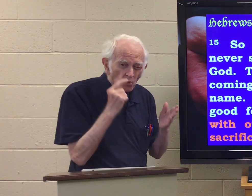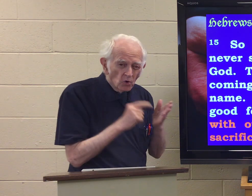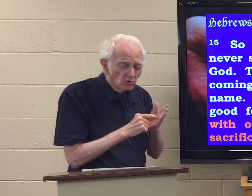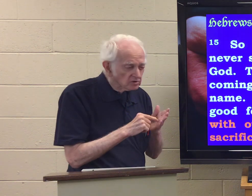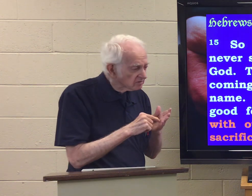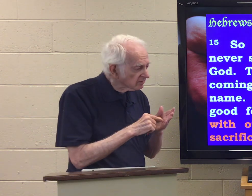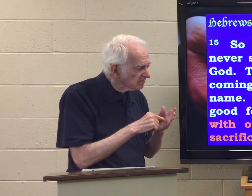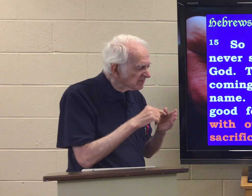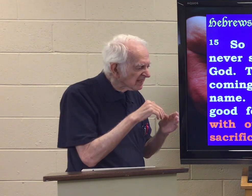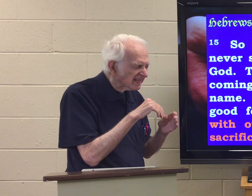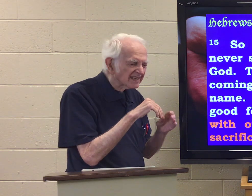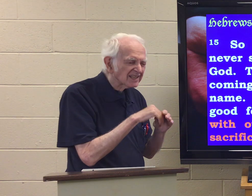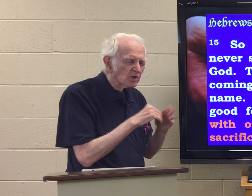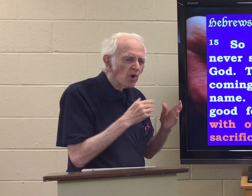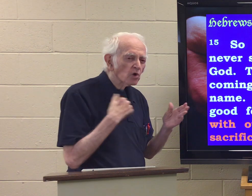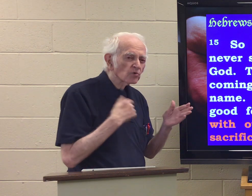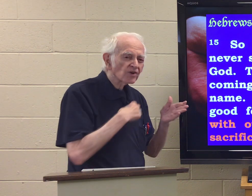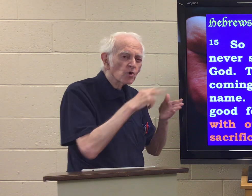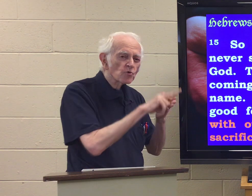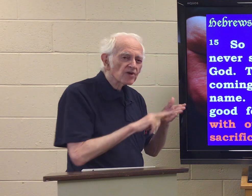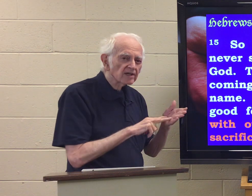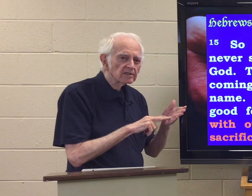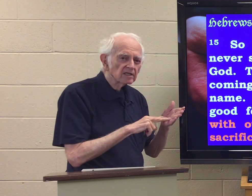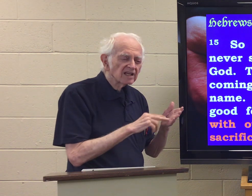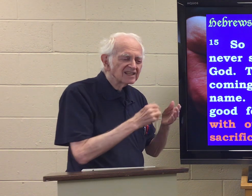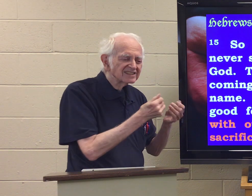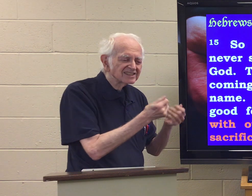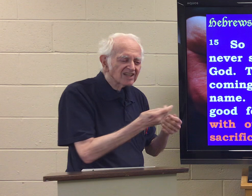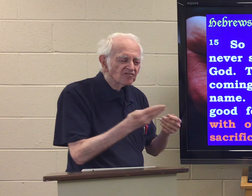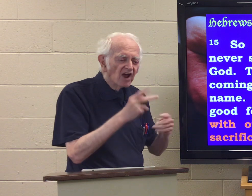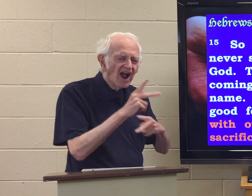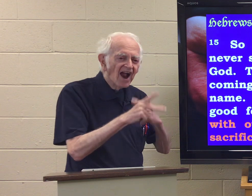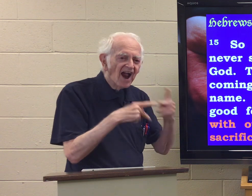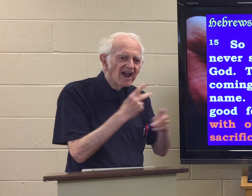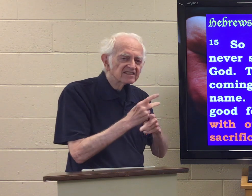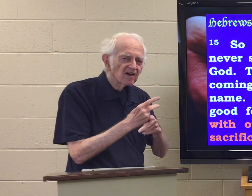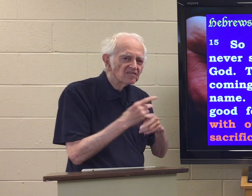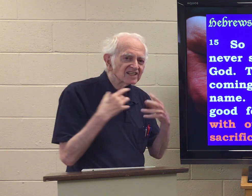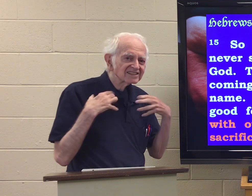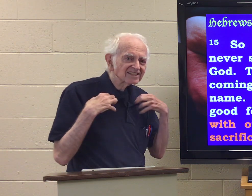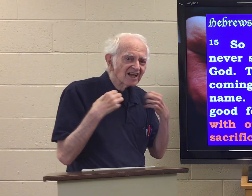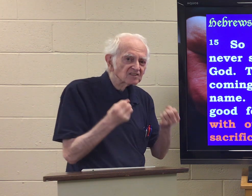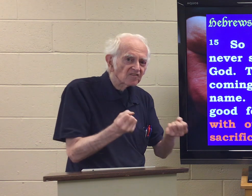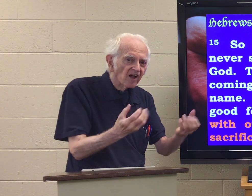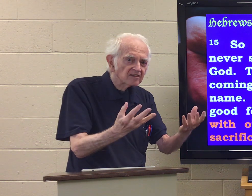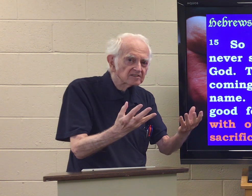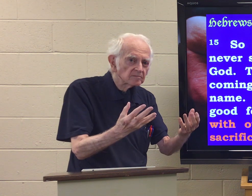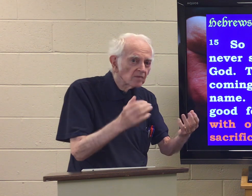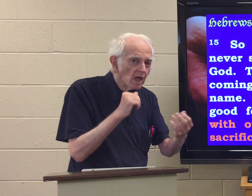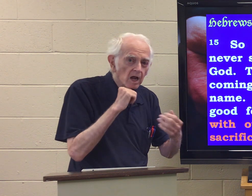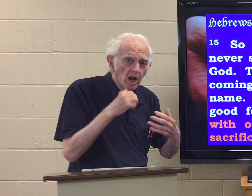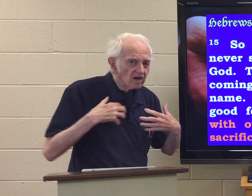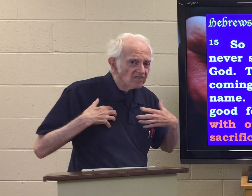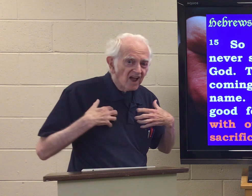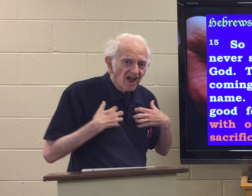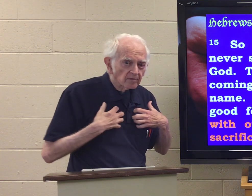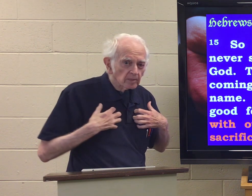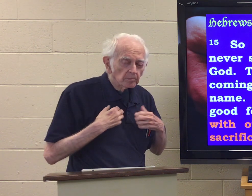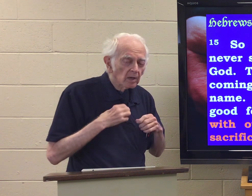You notice it says, in what we read, several kinds of sacrifices, not of